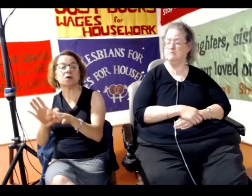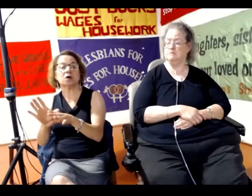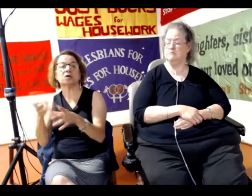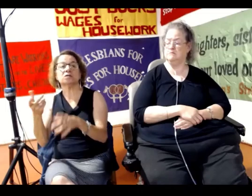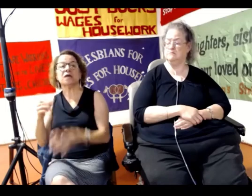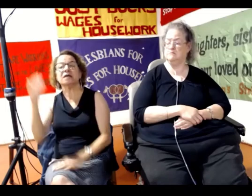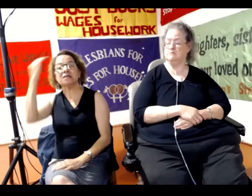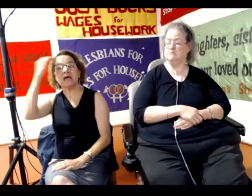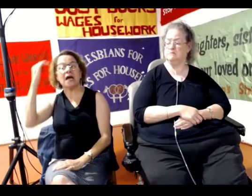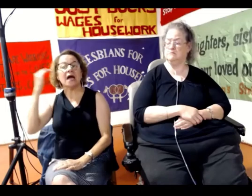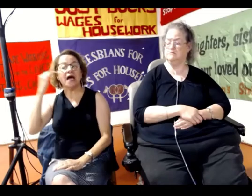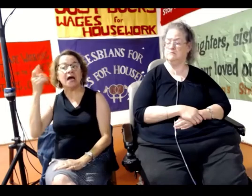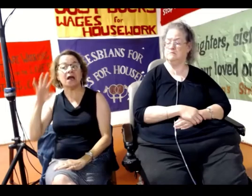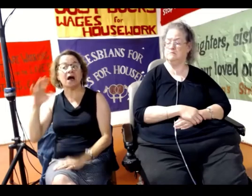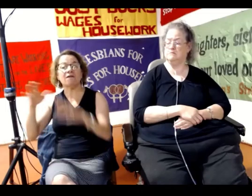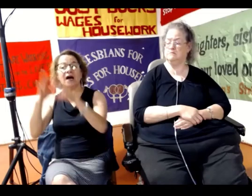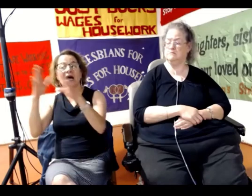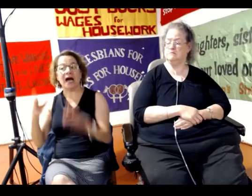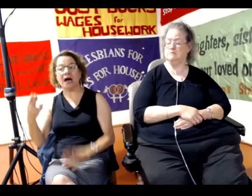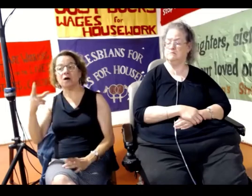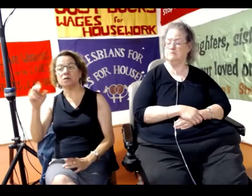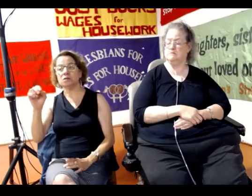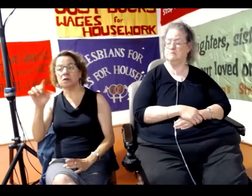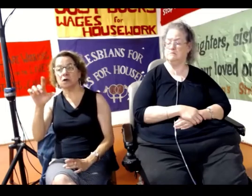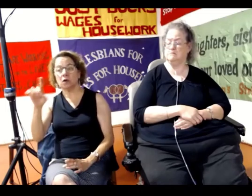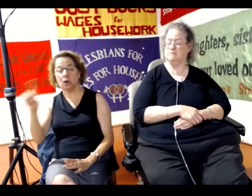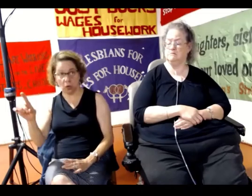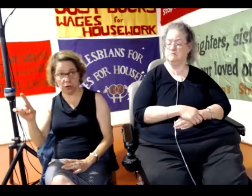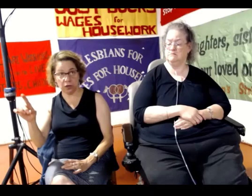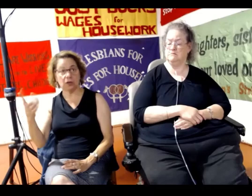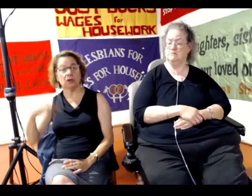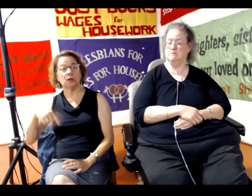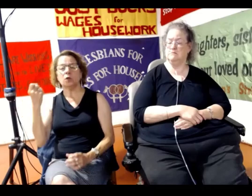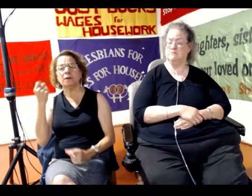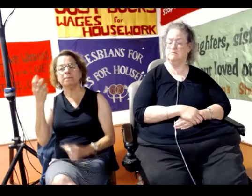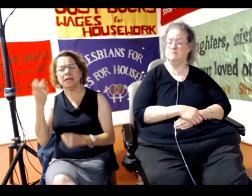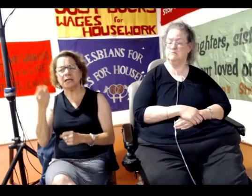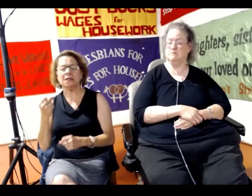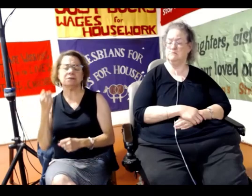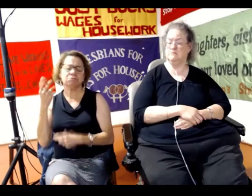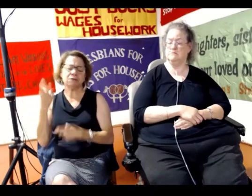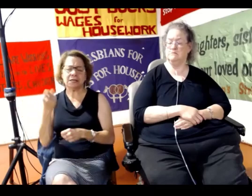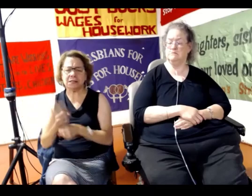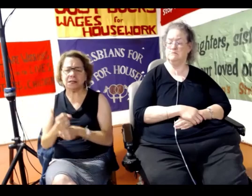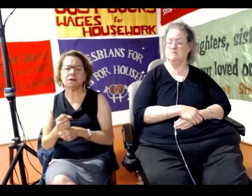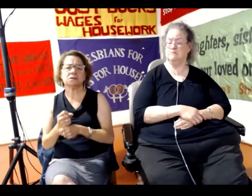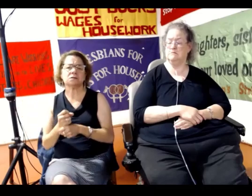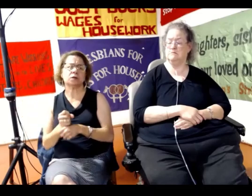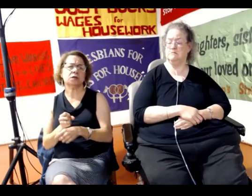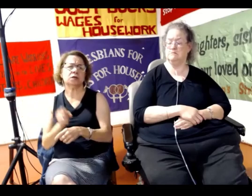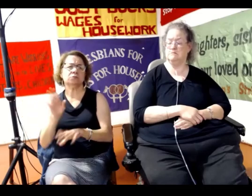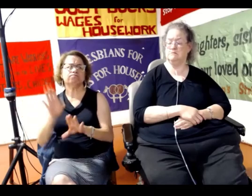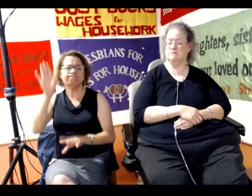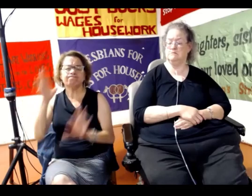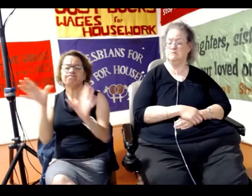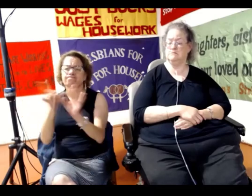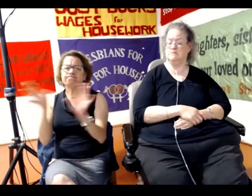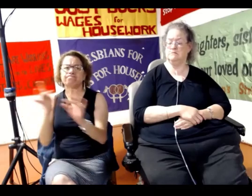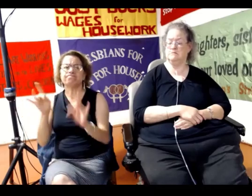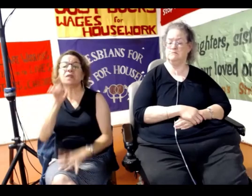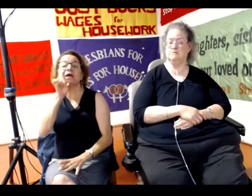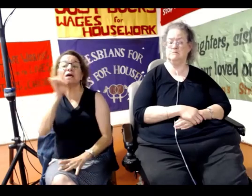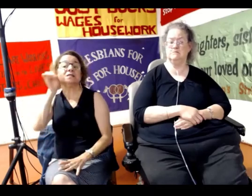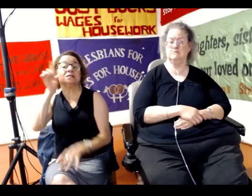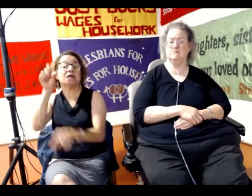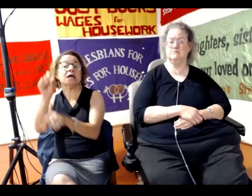of households, because we had campaigned for many, many decades to establish that sex